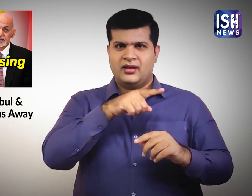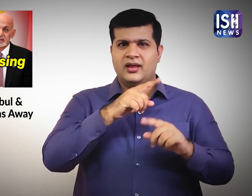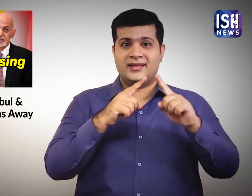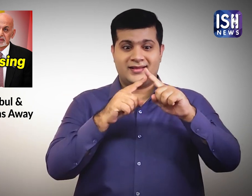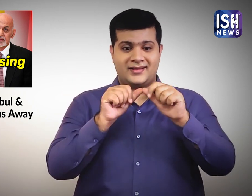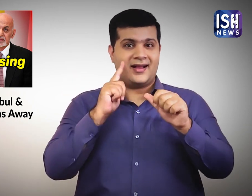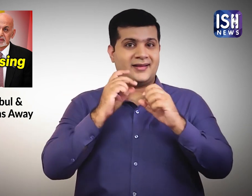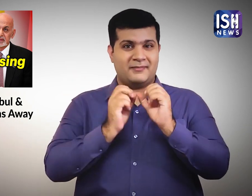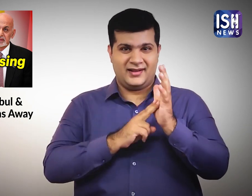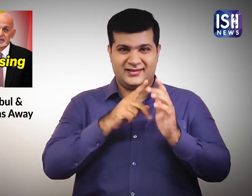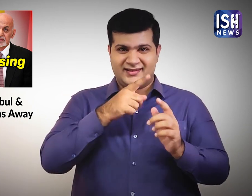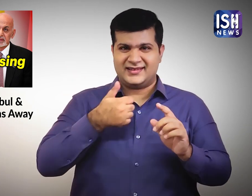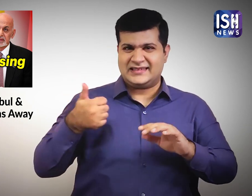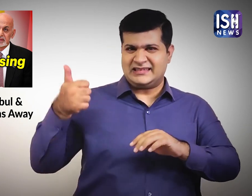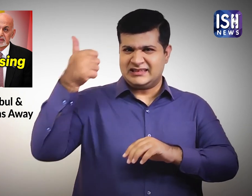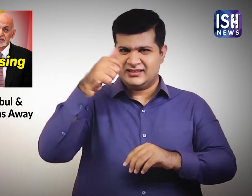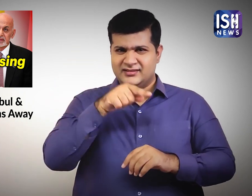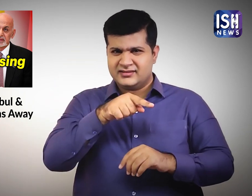ruthlessly governed the Afghani people.